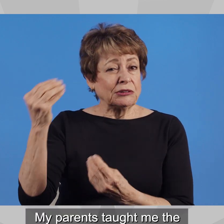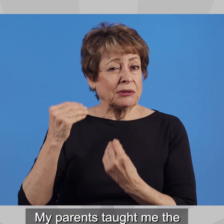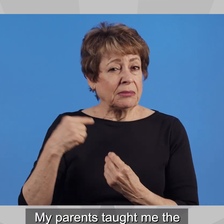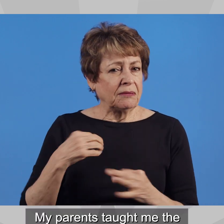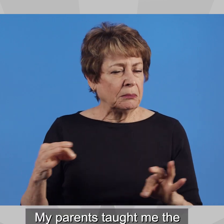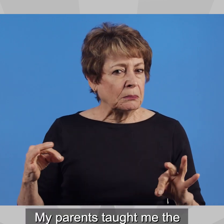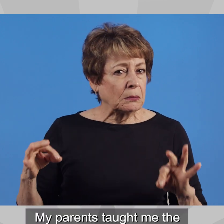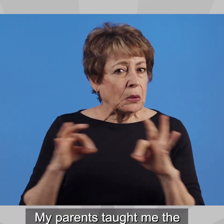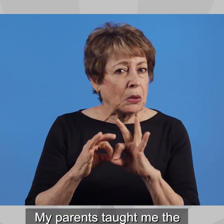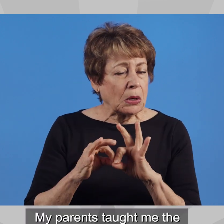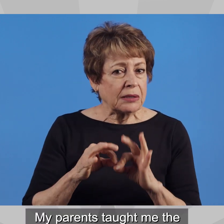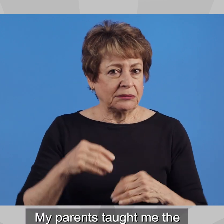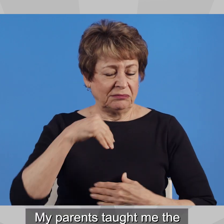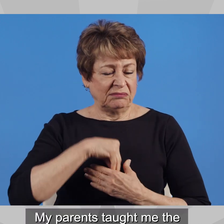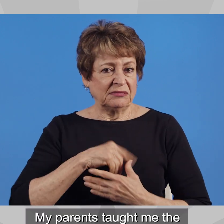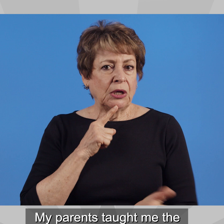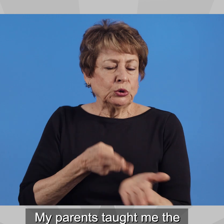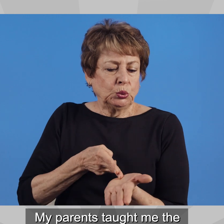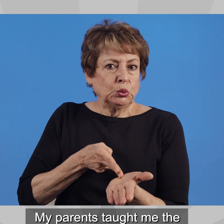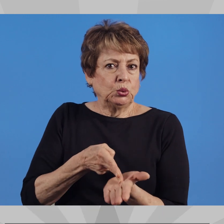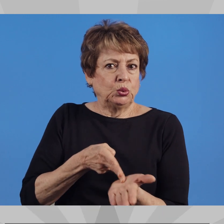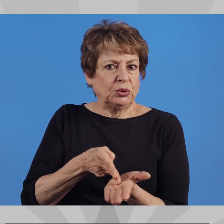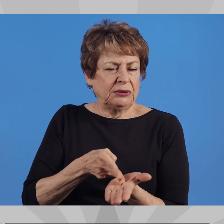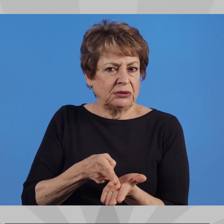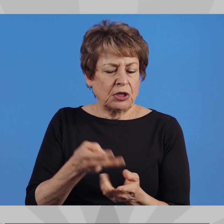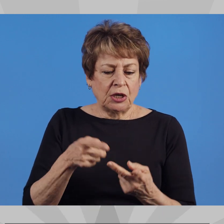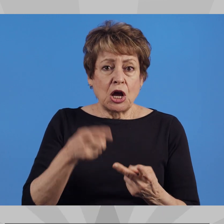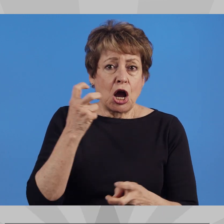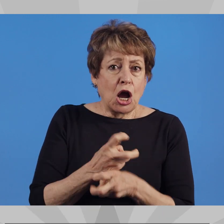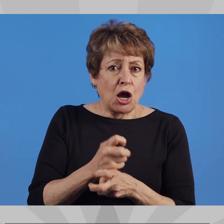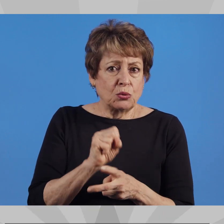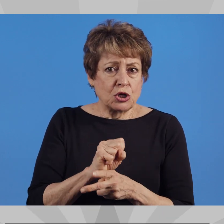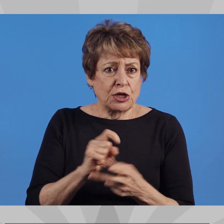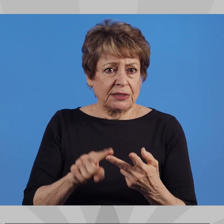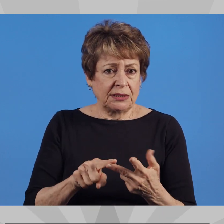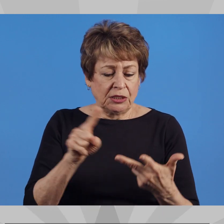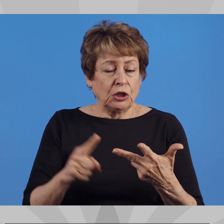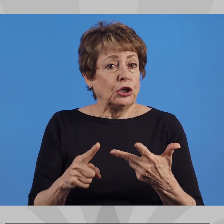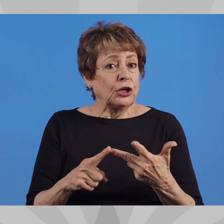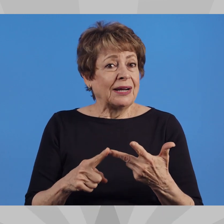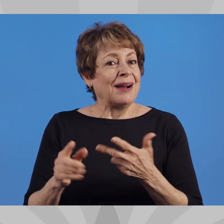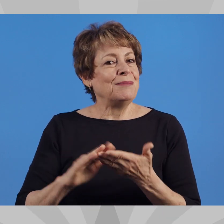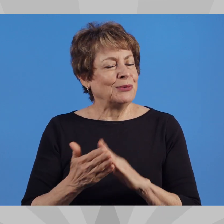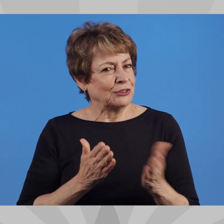My parents taught me the value of personal integrity, hard work, and community service.